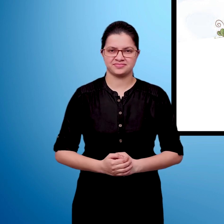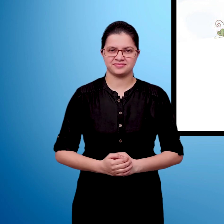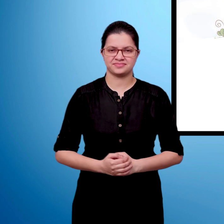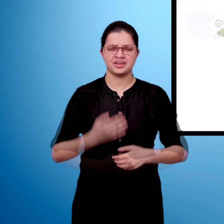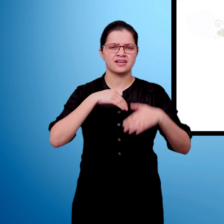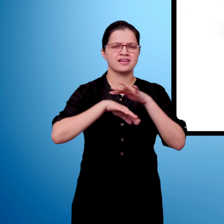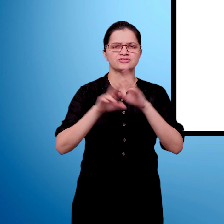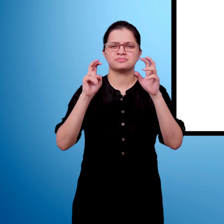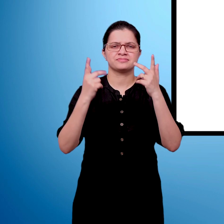Look around.